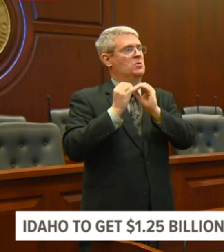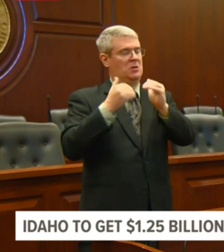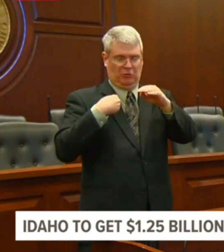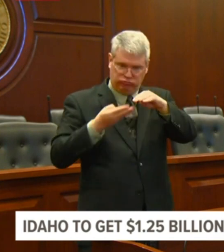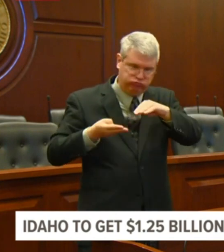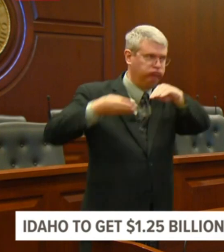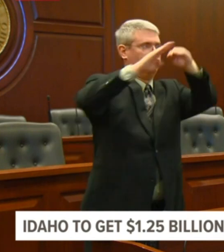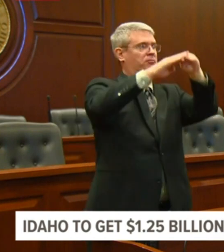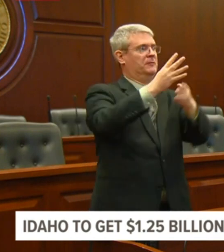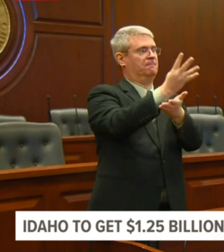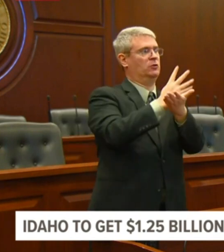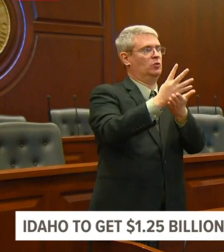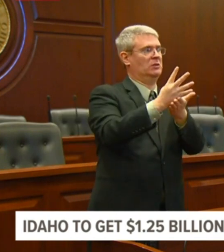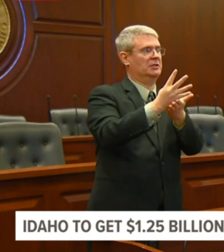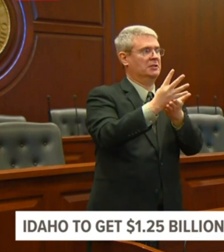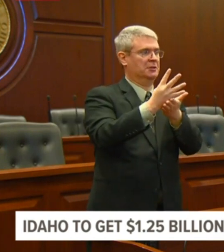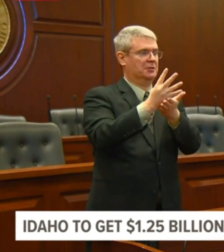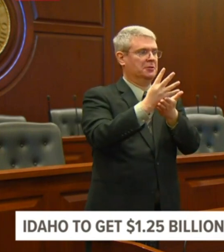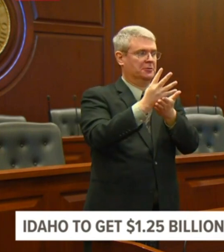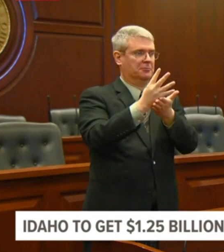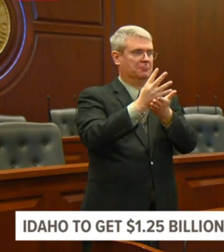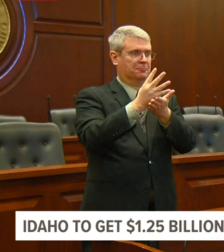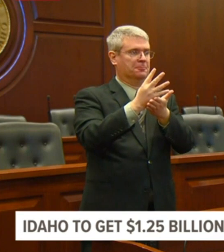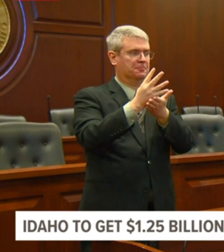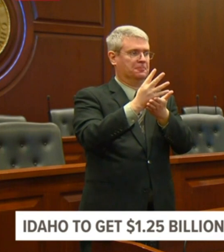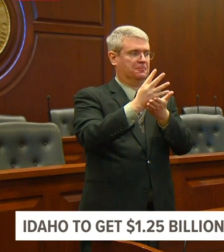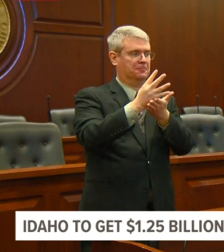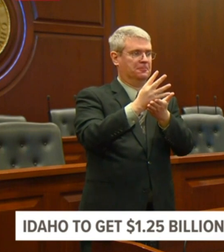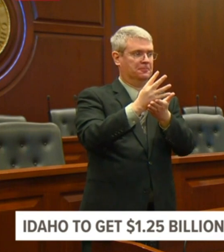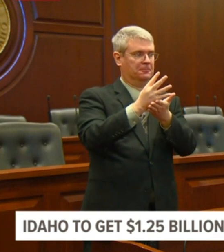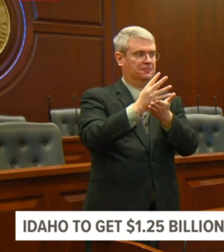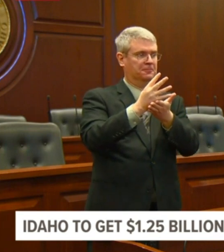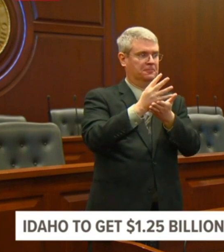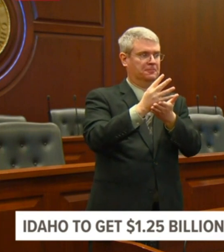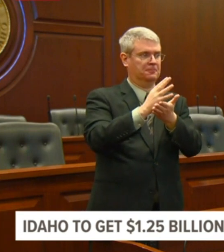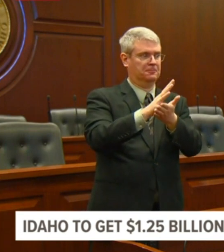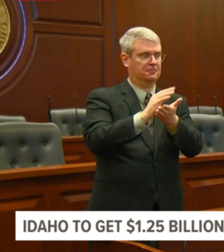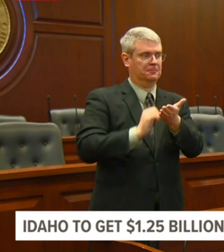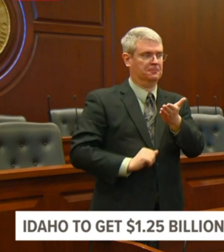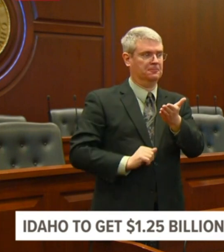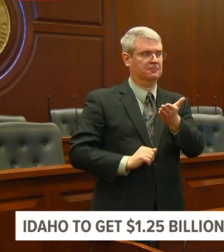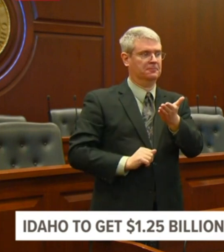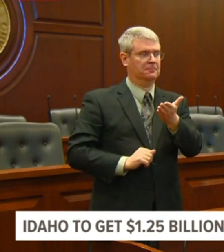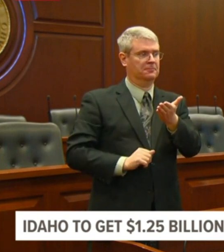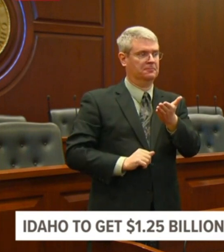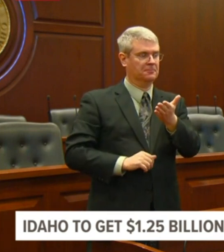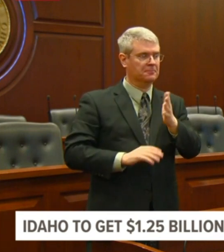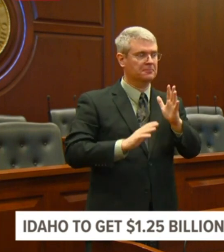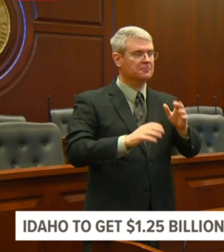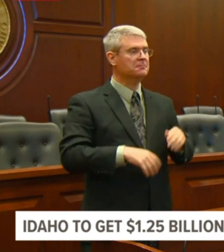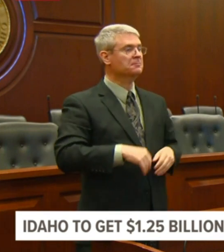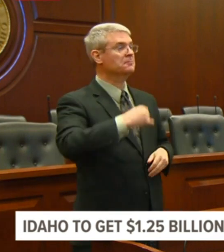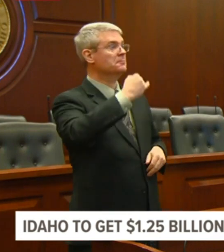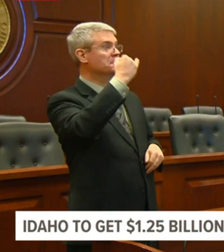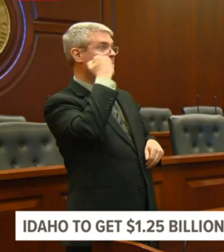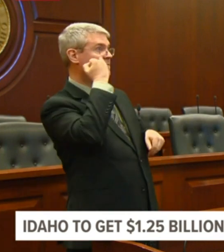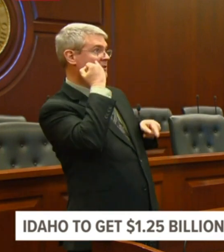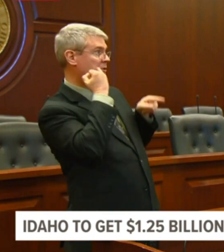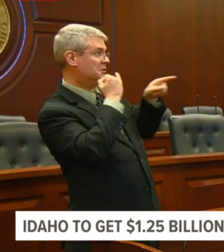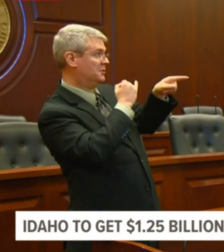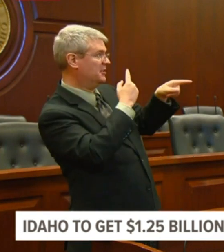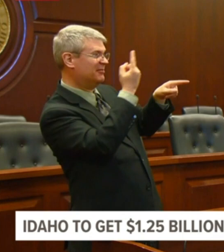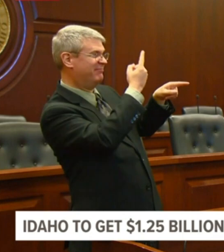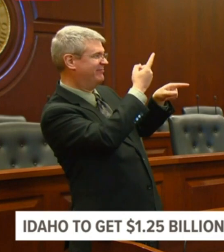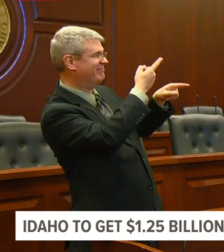coronavirus. Parties will be given an additional 14 days to appeal claims decisions beyond the normal